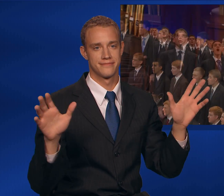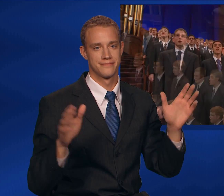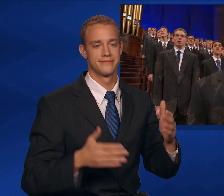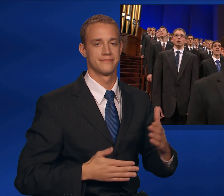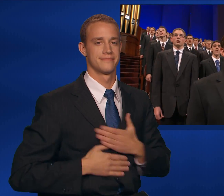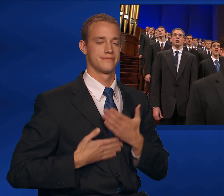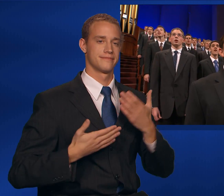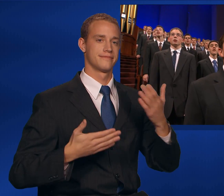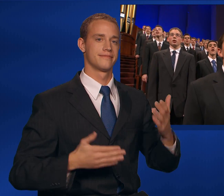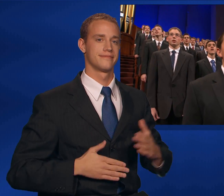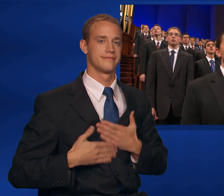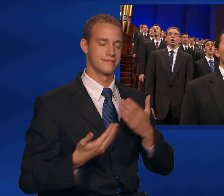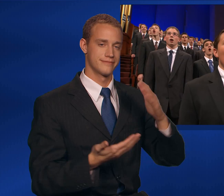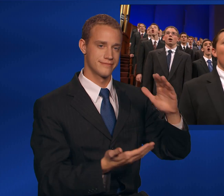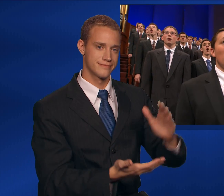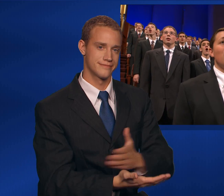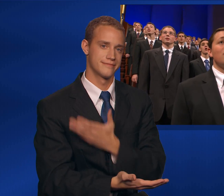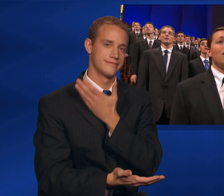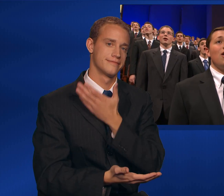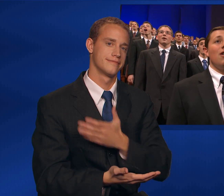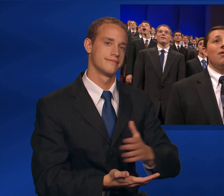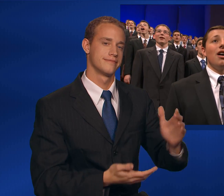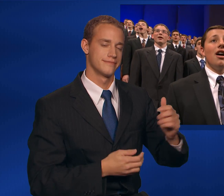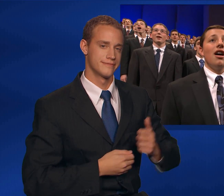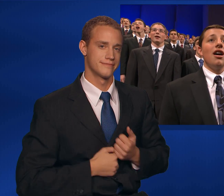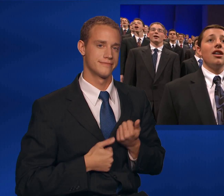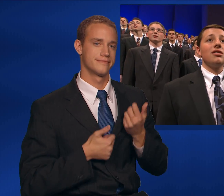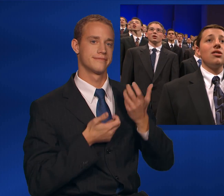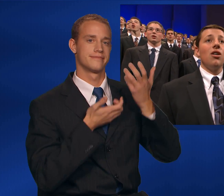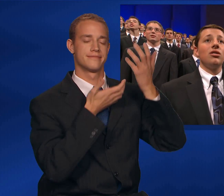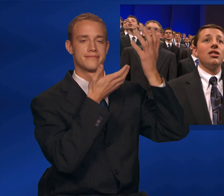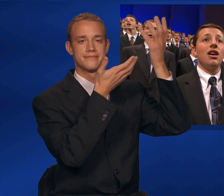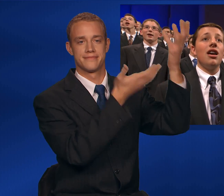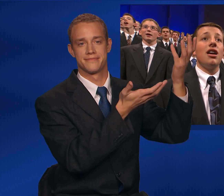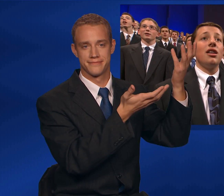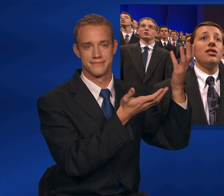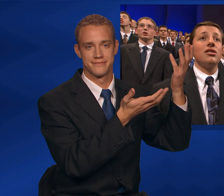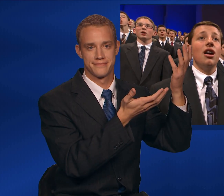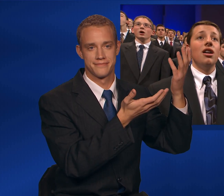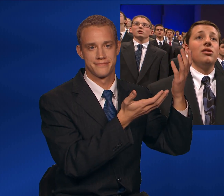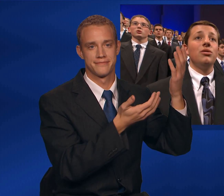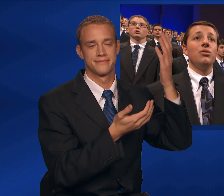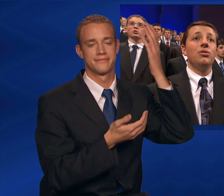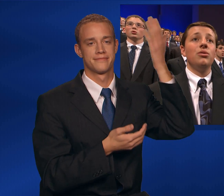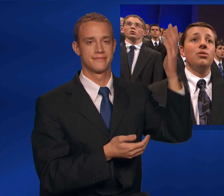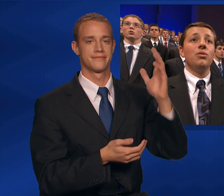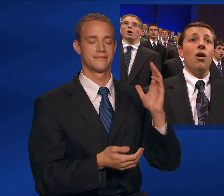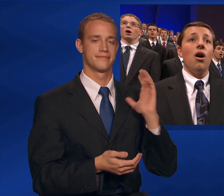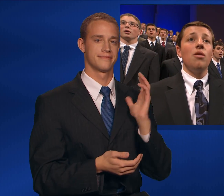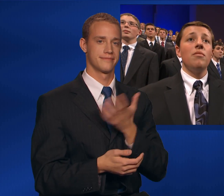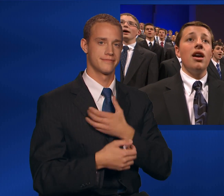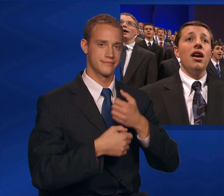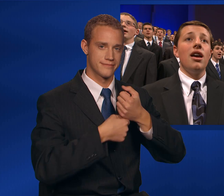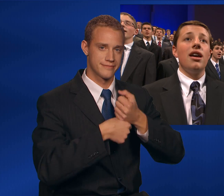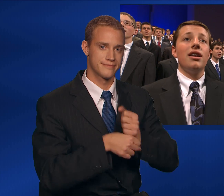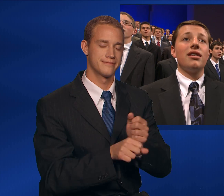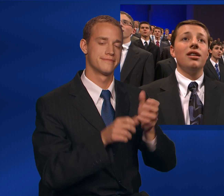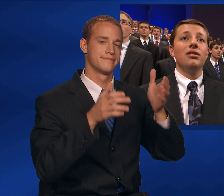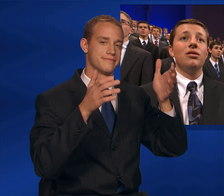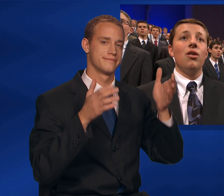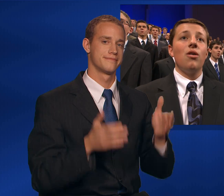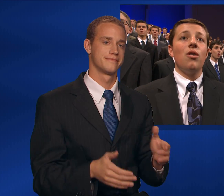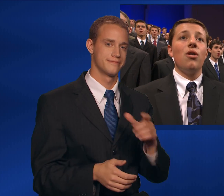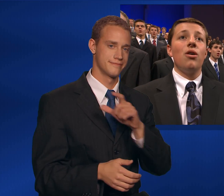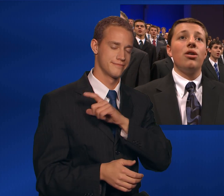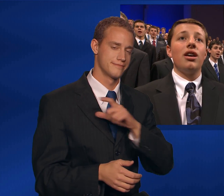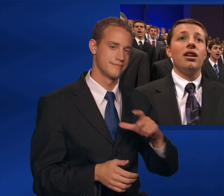Singing songs of exaltation to our maker,